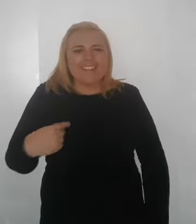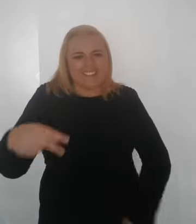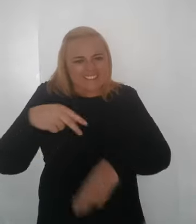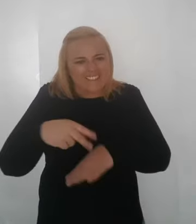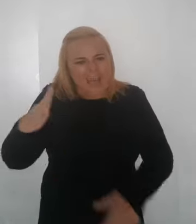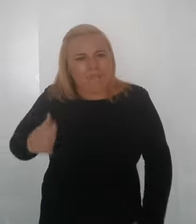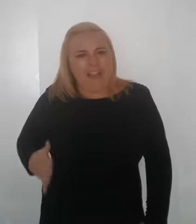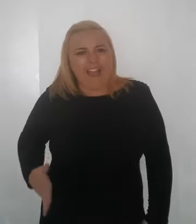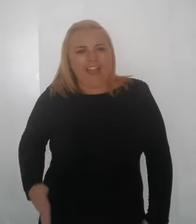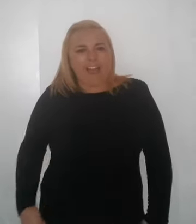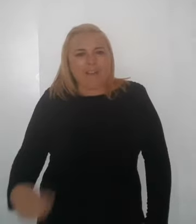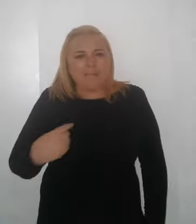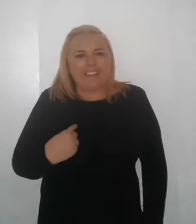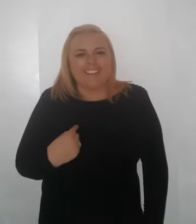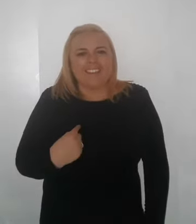stand by me.